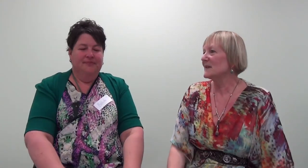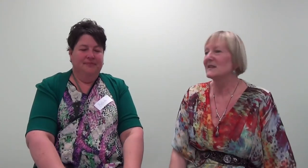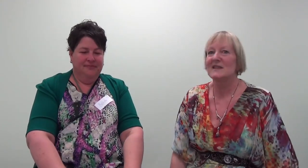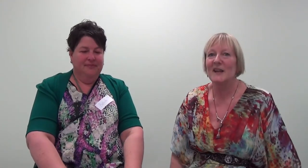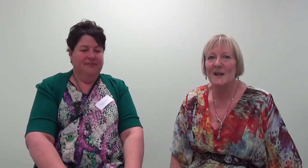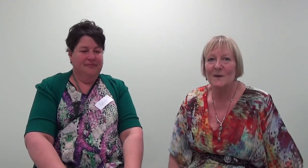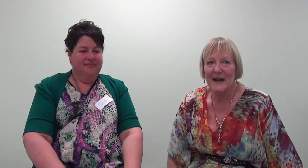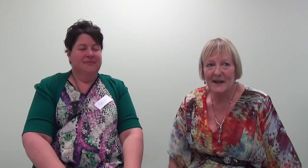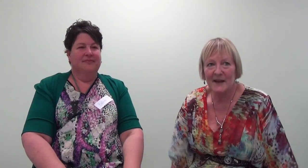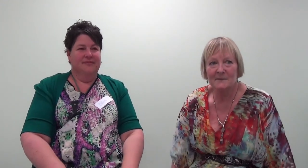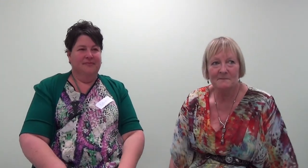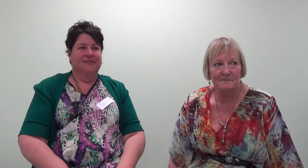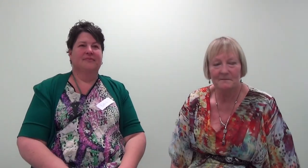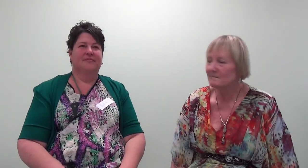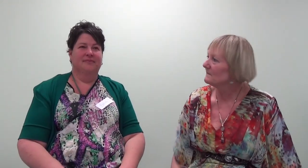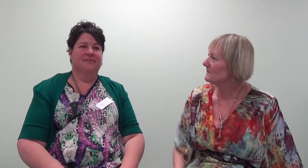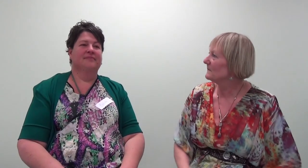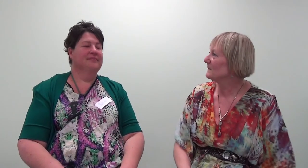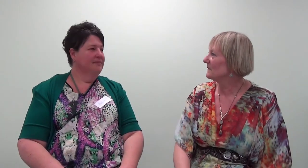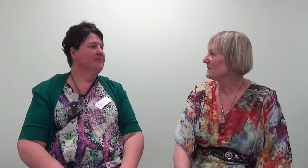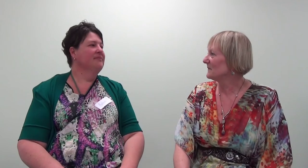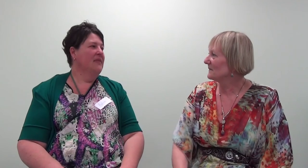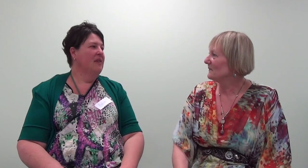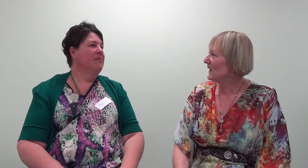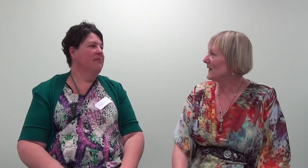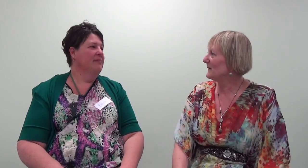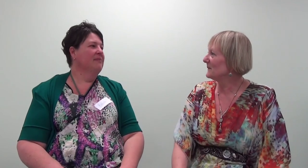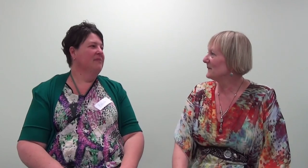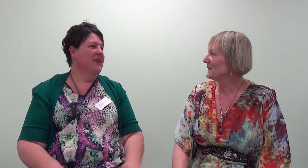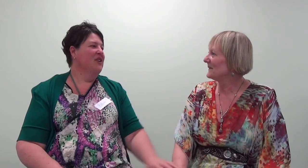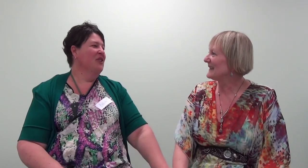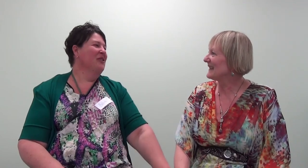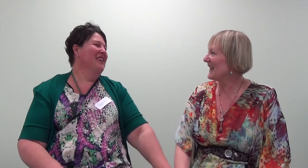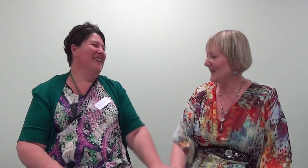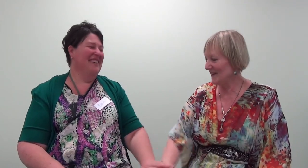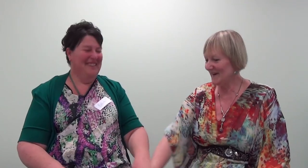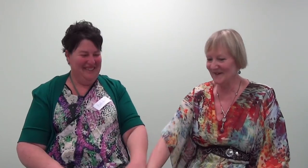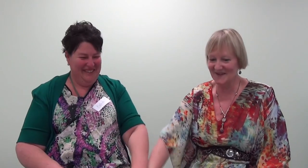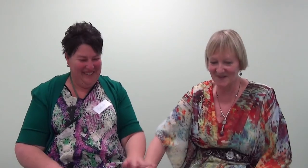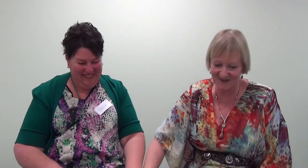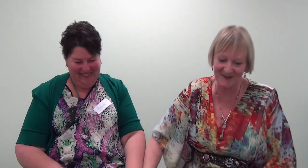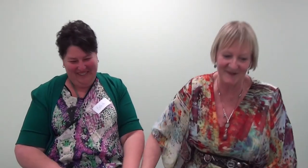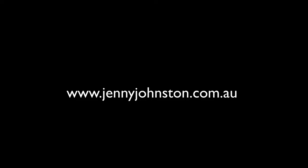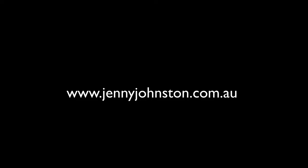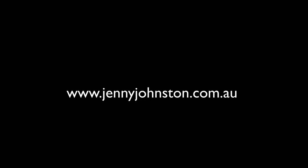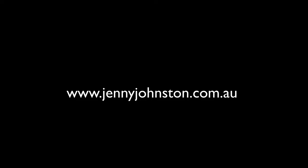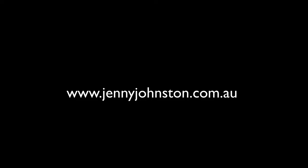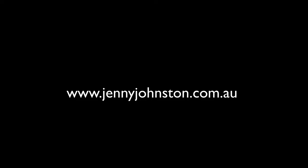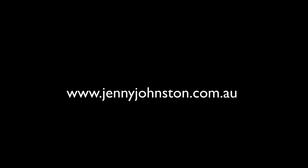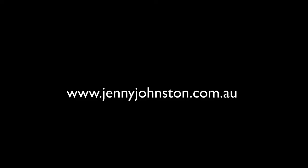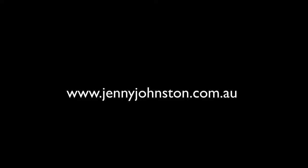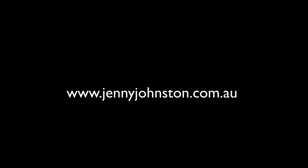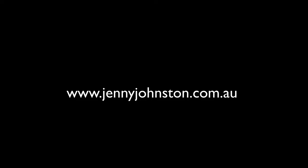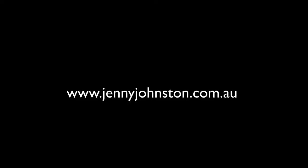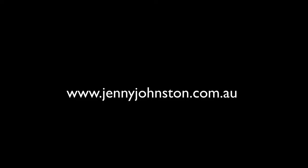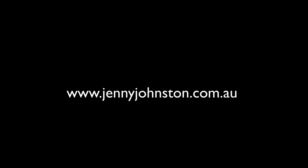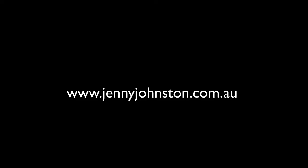that's the sneaking away, yeah? Mm-hmm. Yeah. Well done. Thank you. Thank you. That's awesome. you.